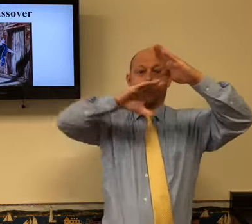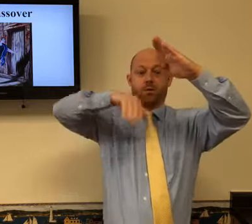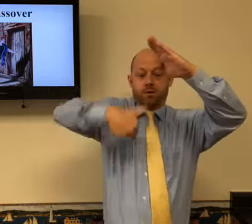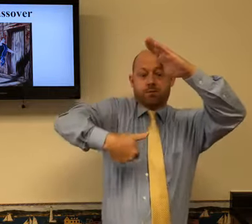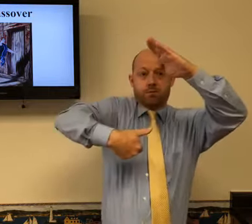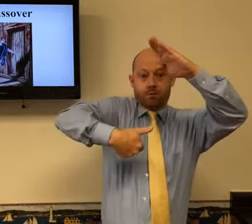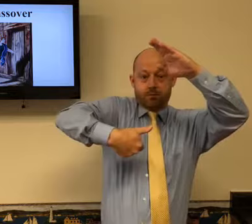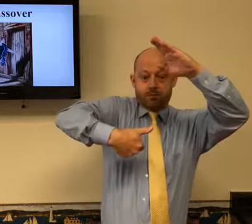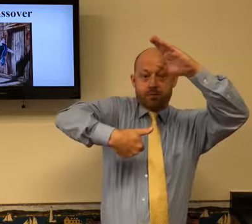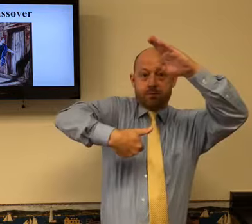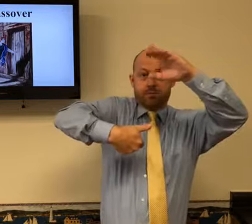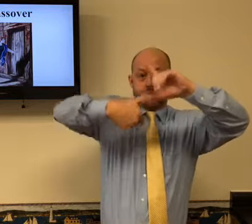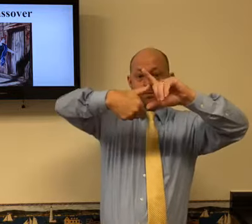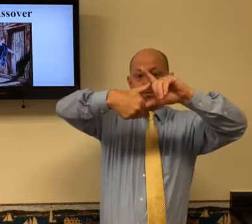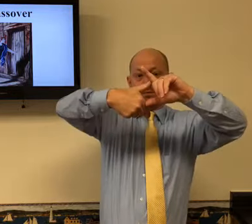Kind of like the star of David.